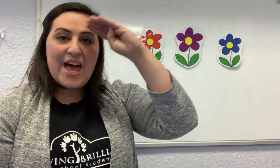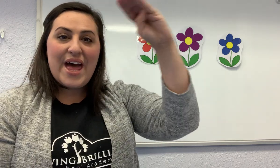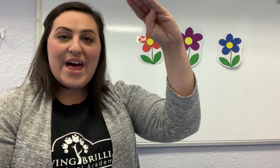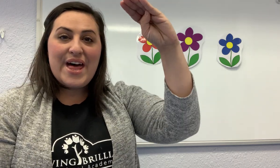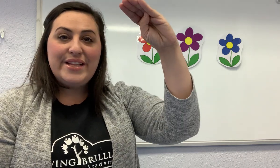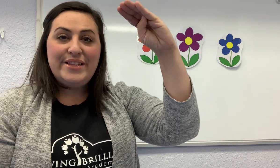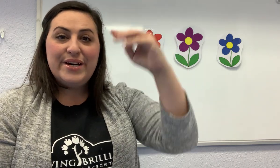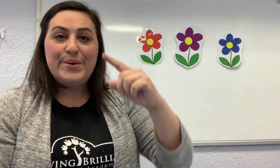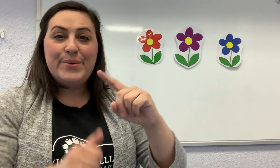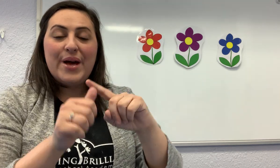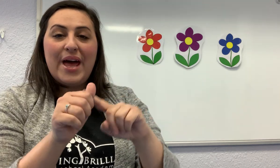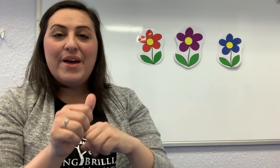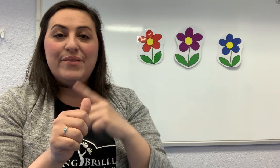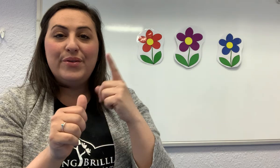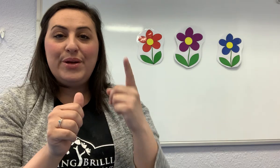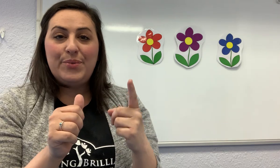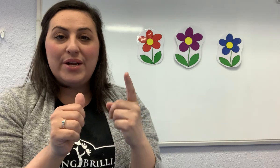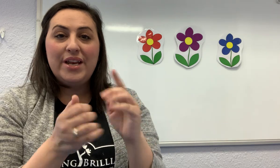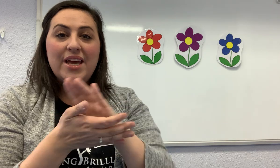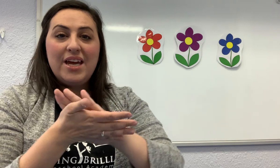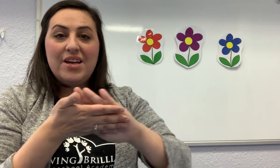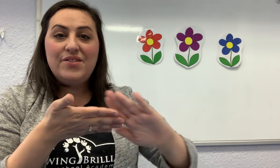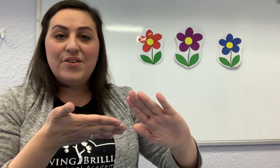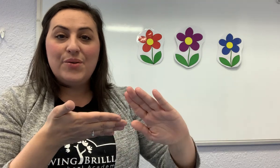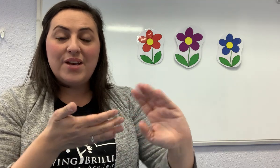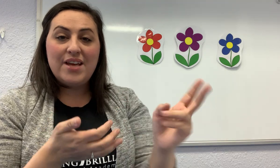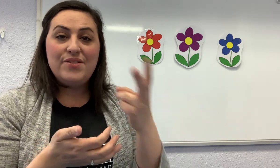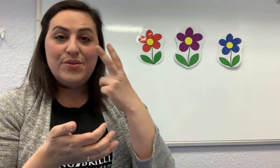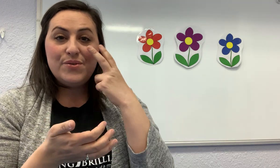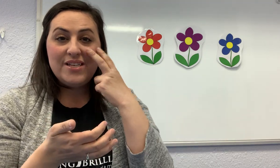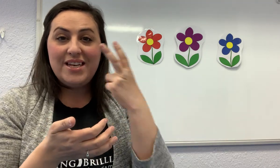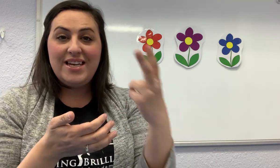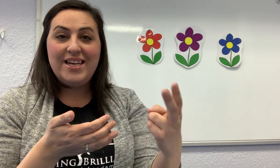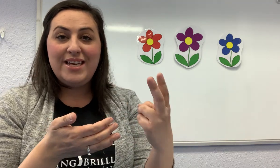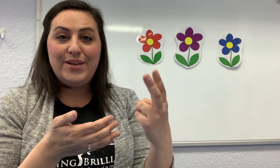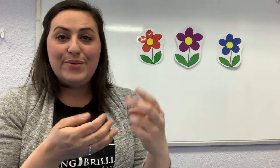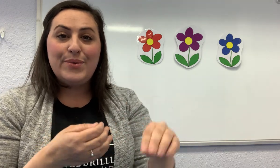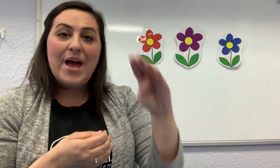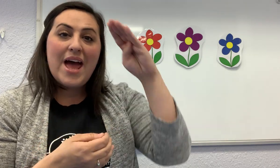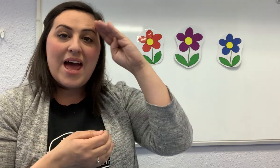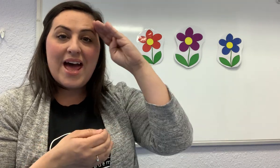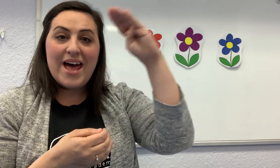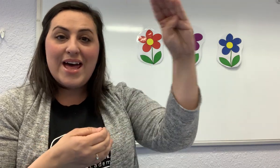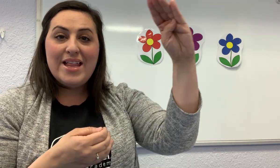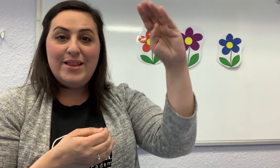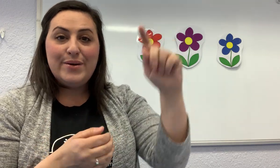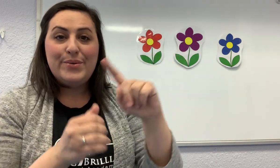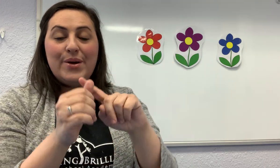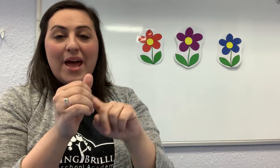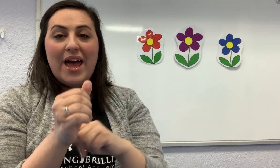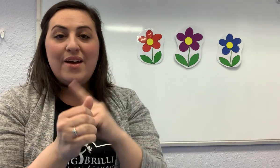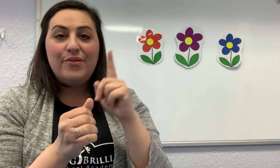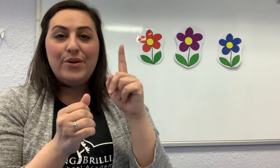Hello, everyone. It's so nice to see you. Hello, everyone.